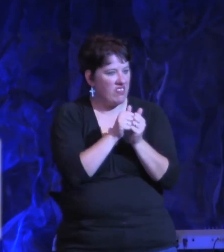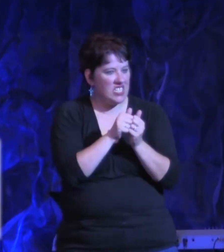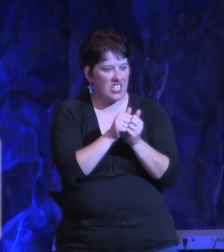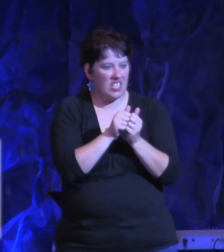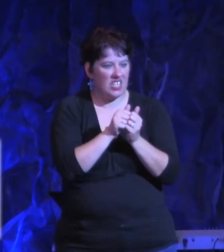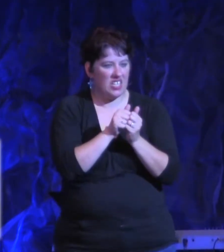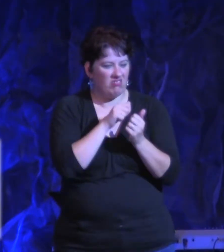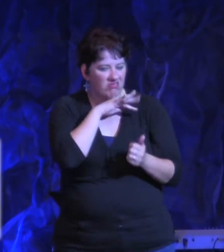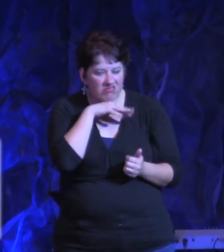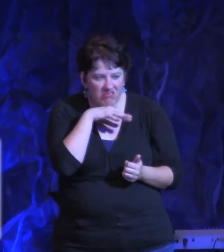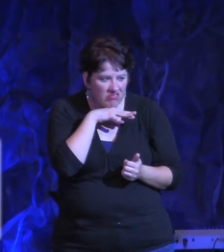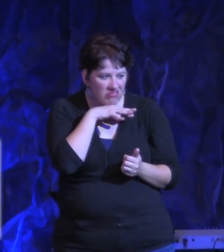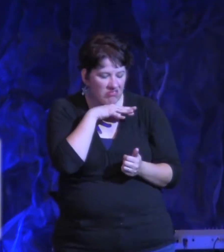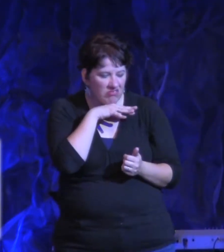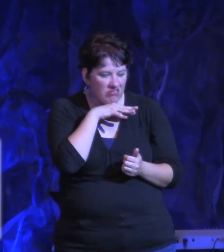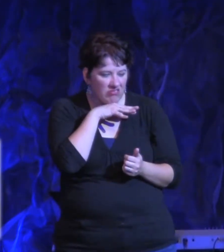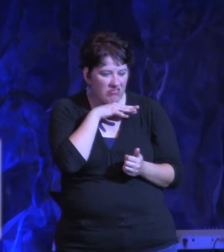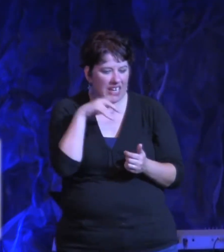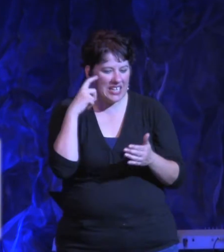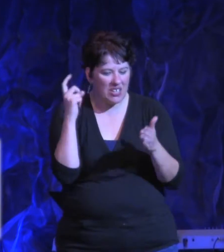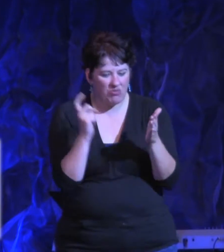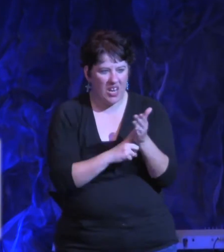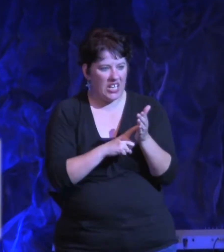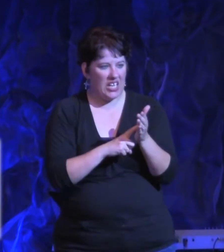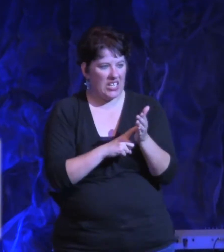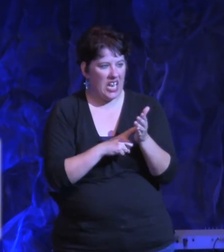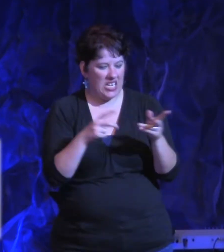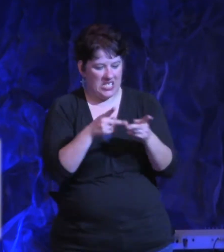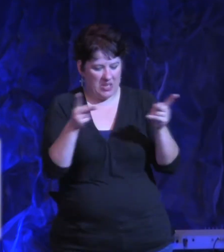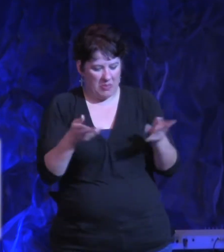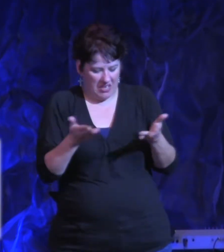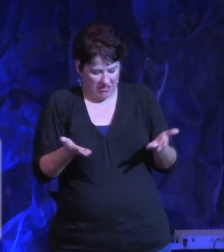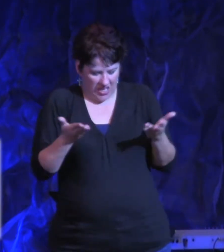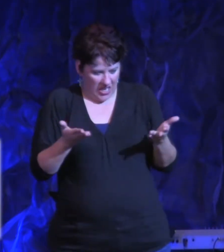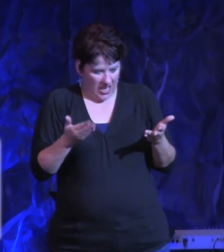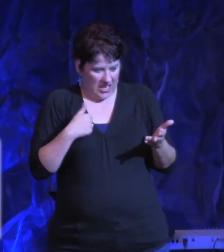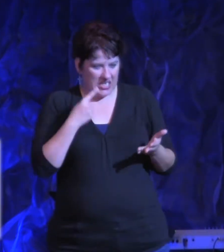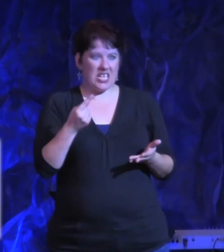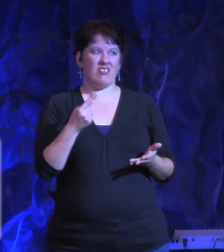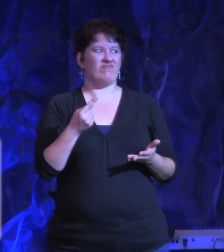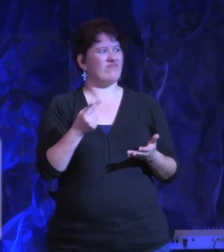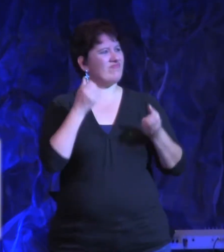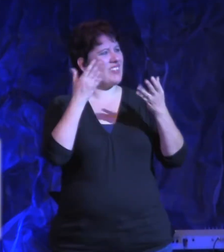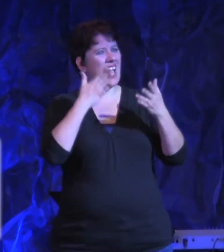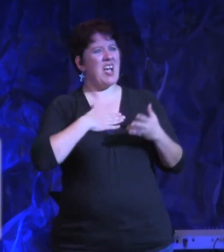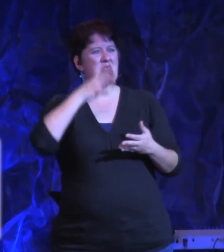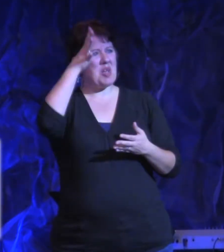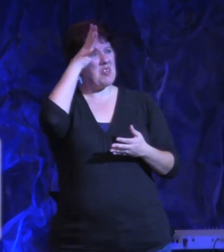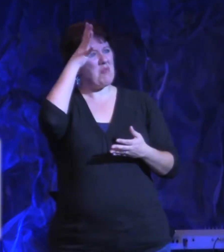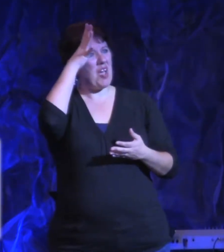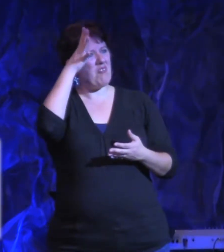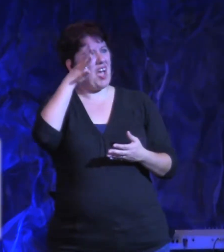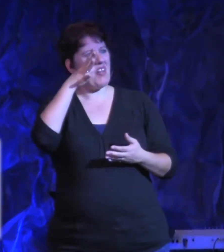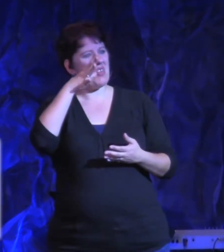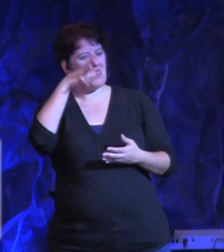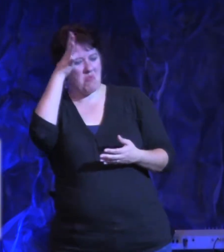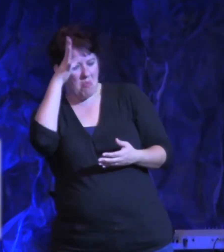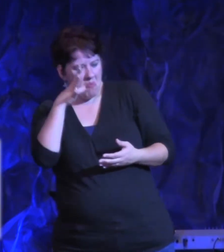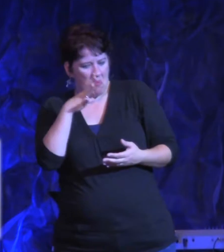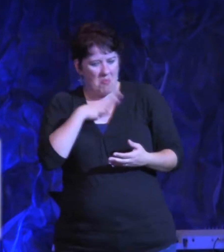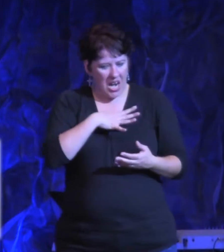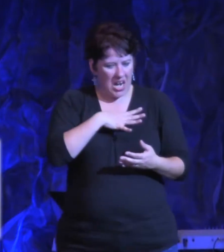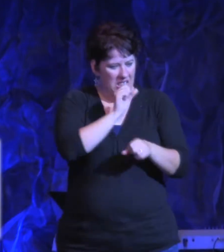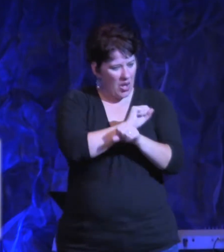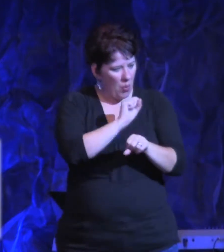How many of my father's hired men have food to spare? And here I am starving to death. That's what sin will do. Spiritually, you'll starve to death.